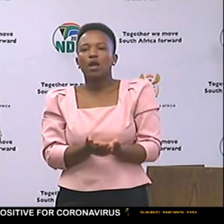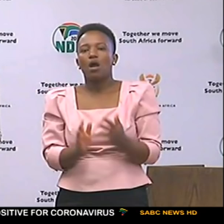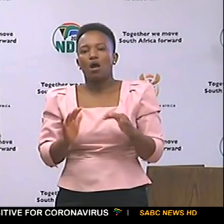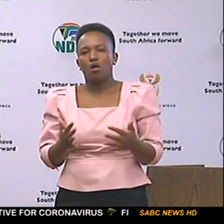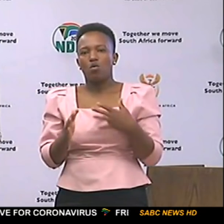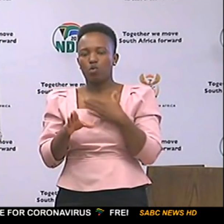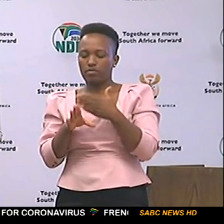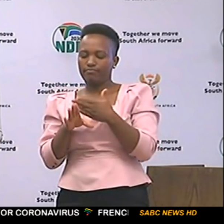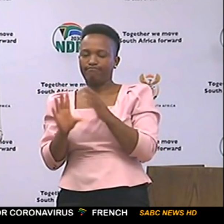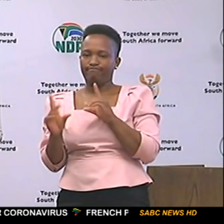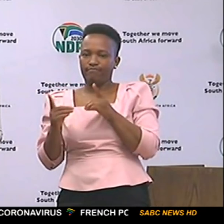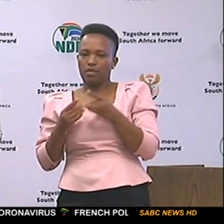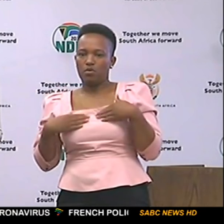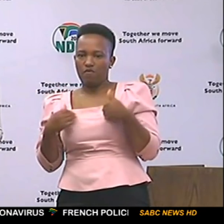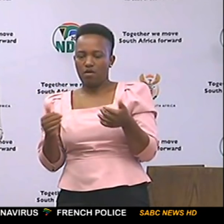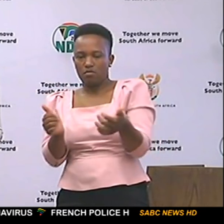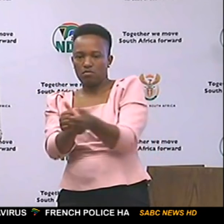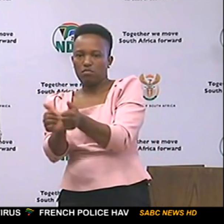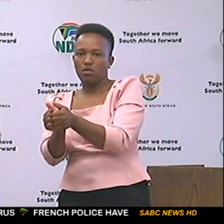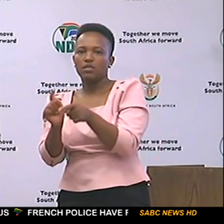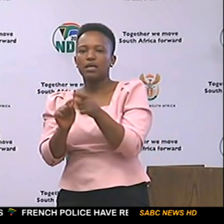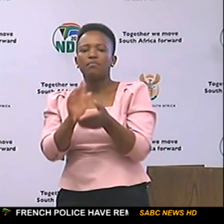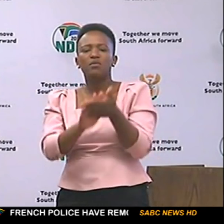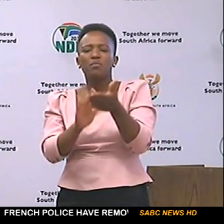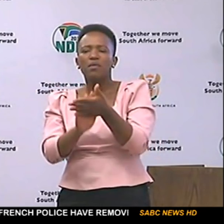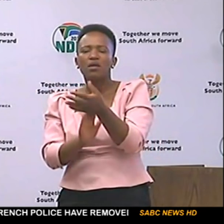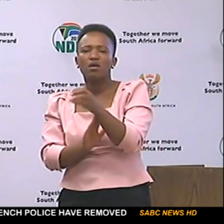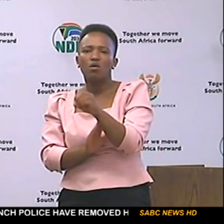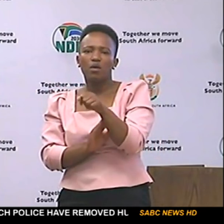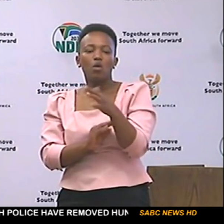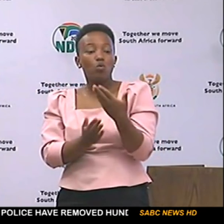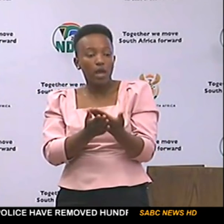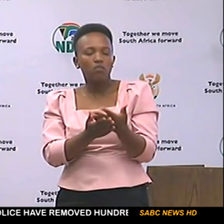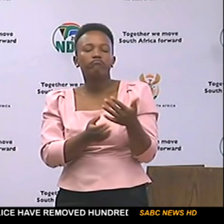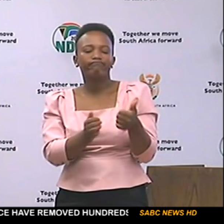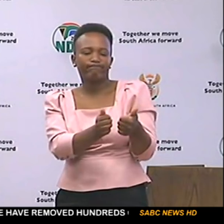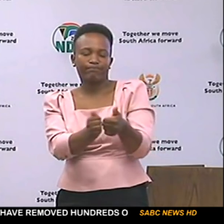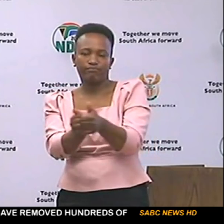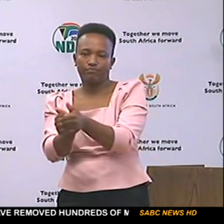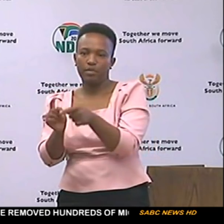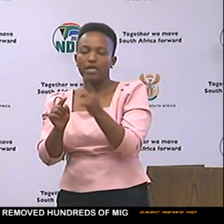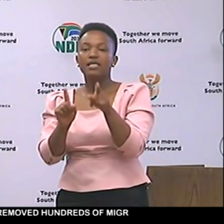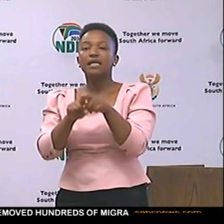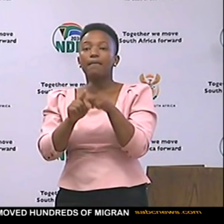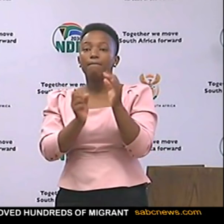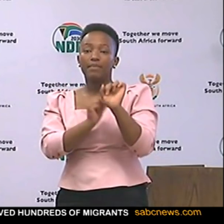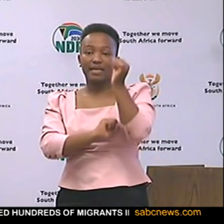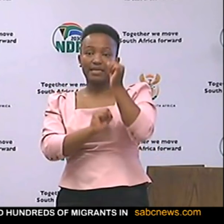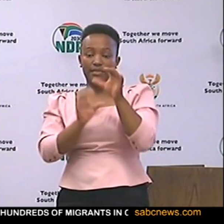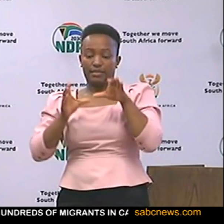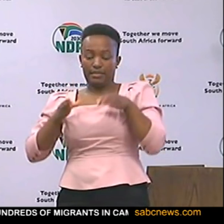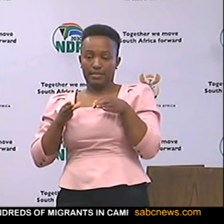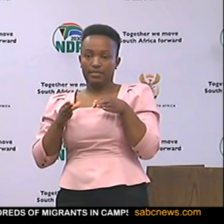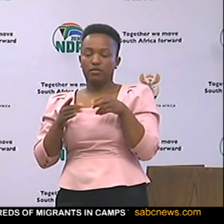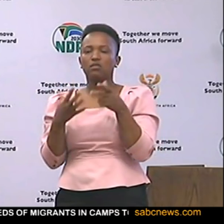we work together with the Department of Health and the operators that have capability to do so. The industry collectively has agreed